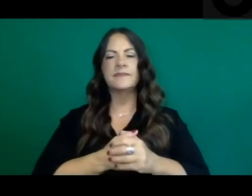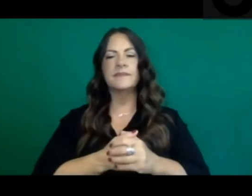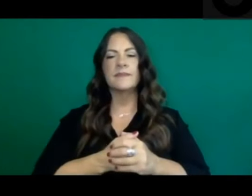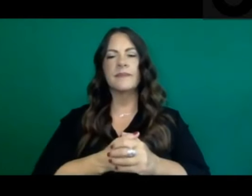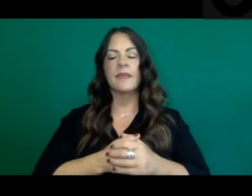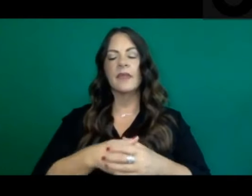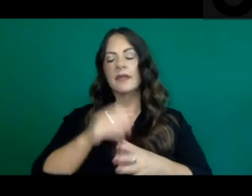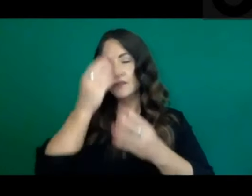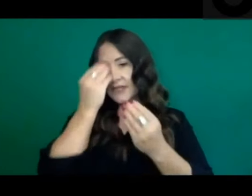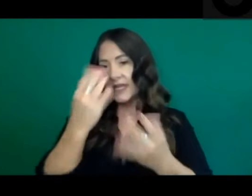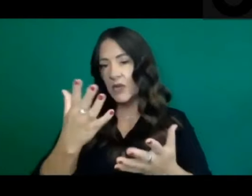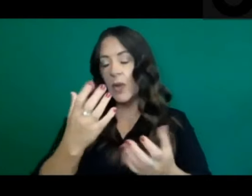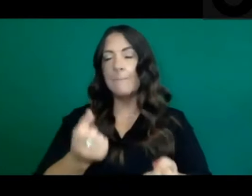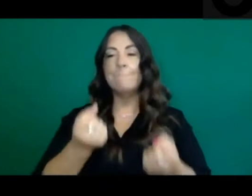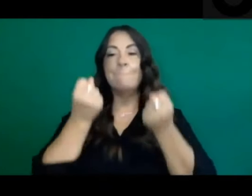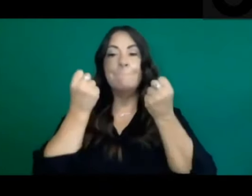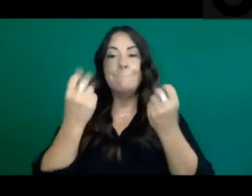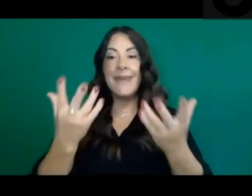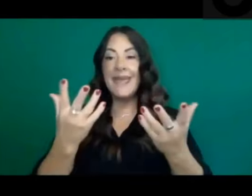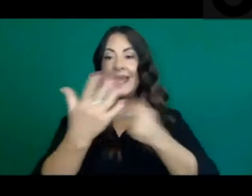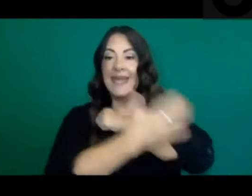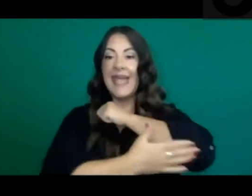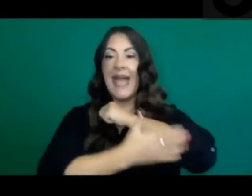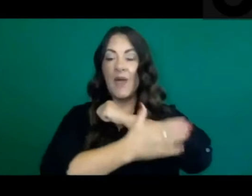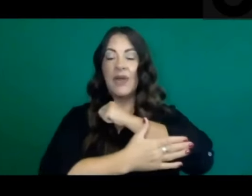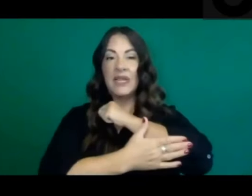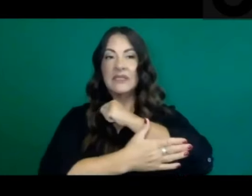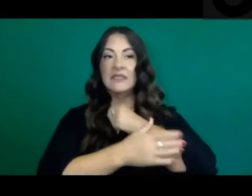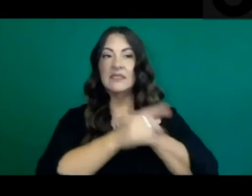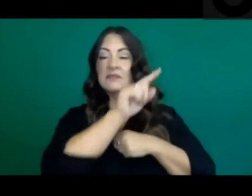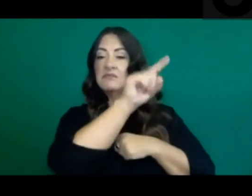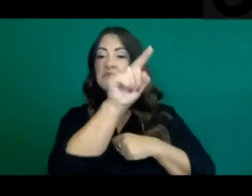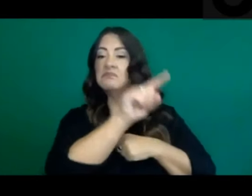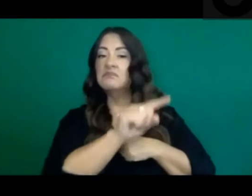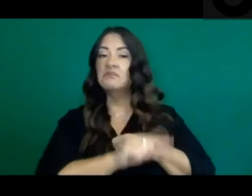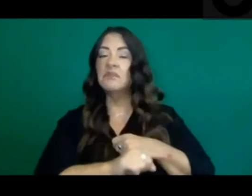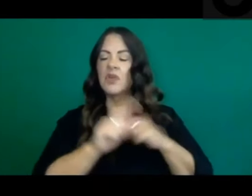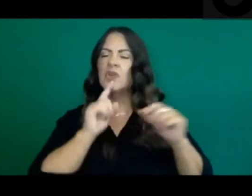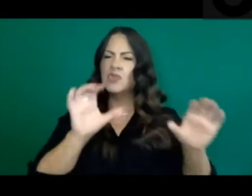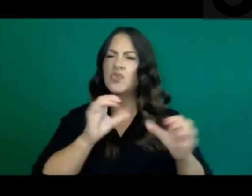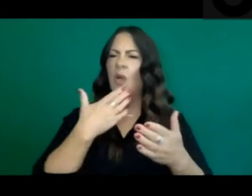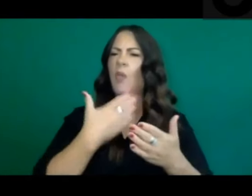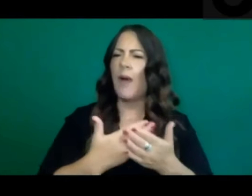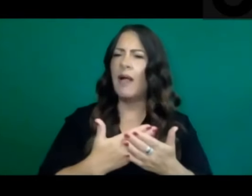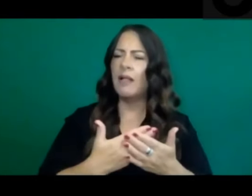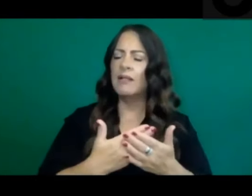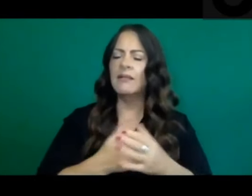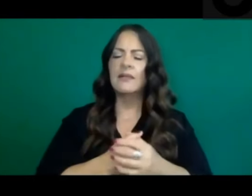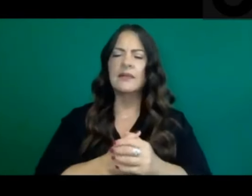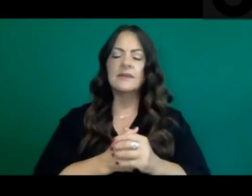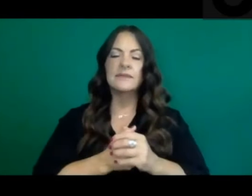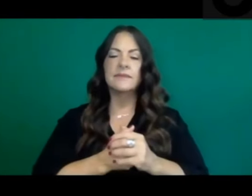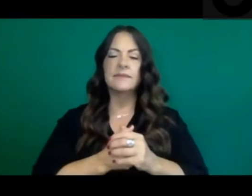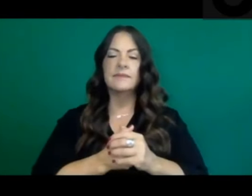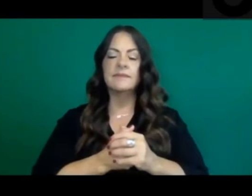are doing things really well, and we see a lot of